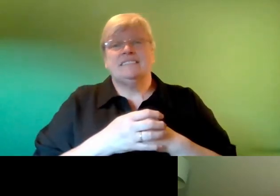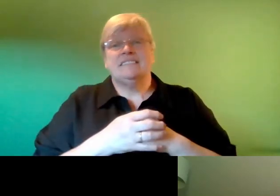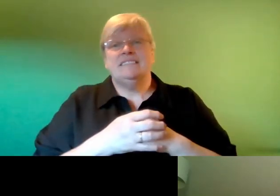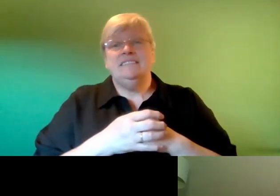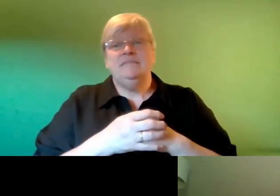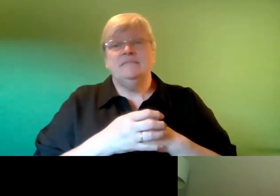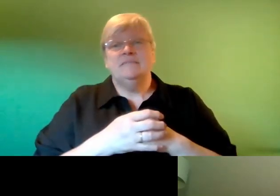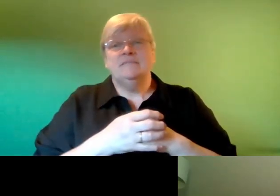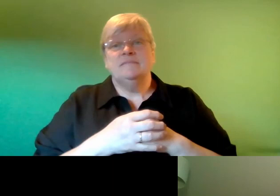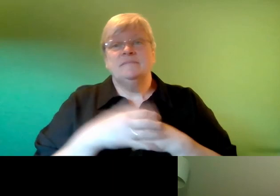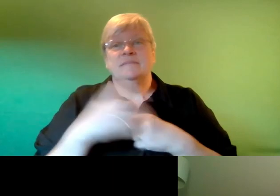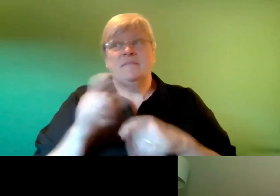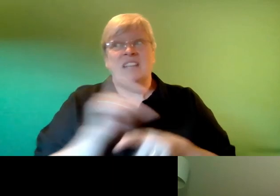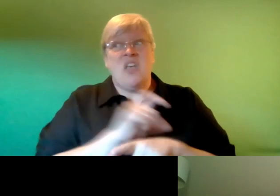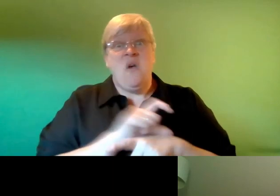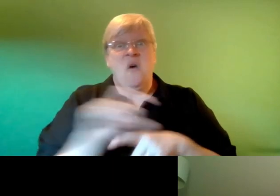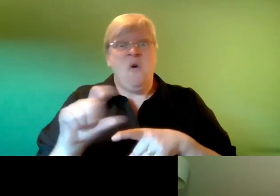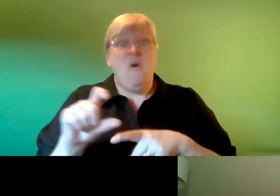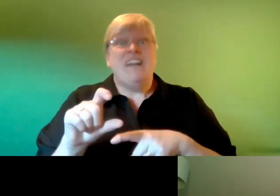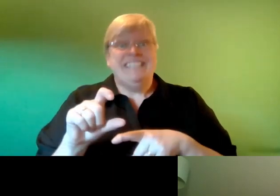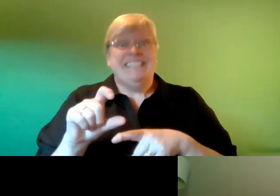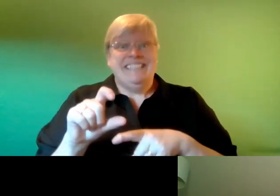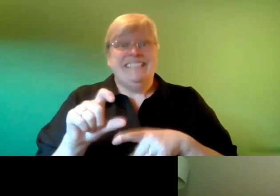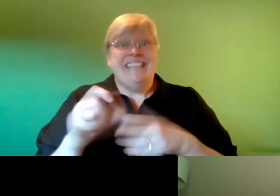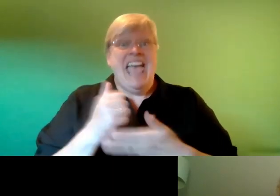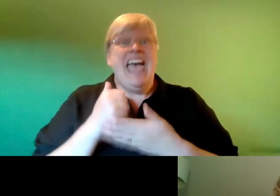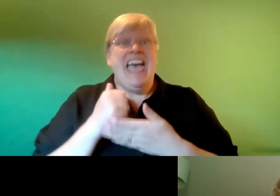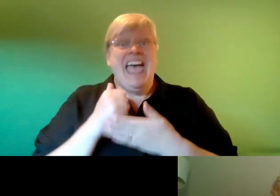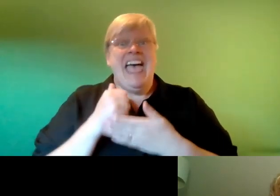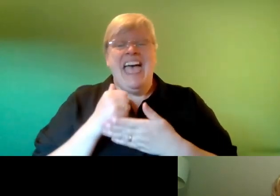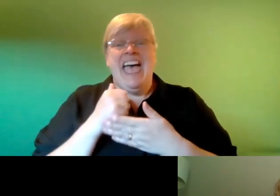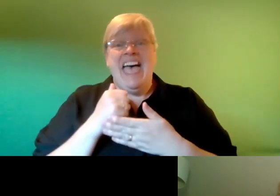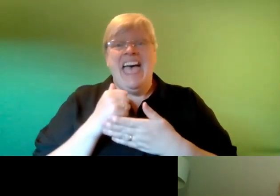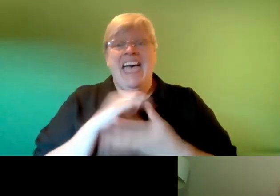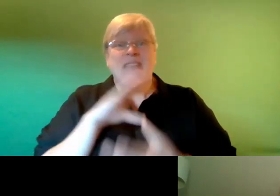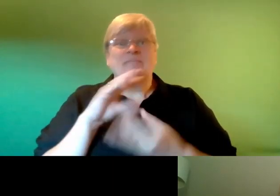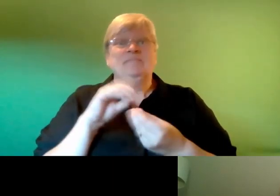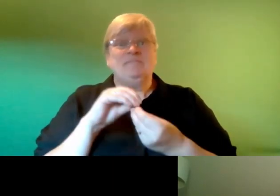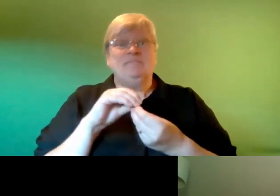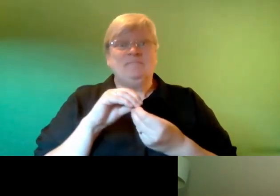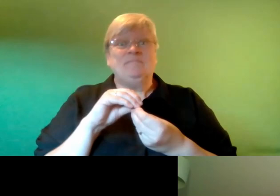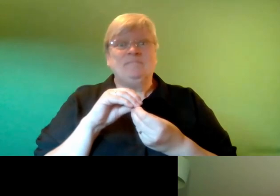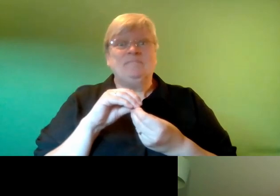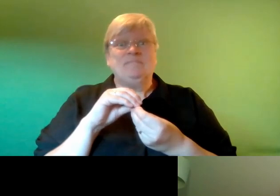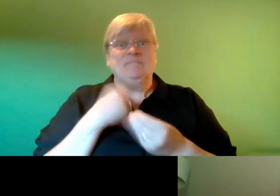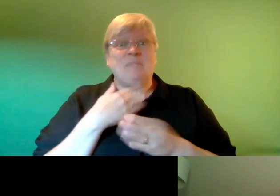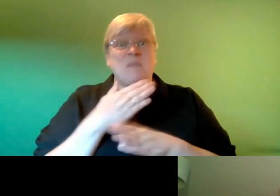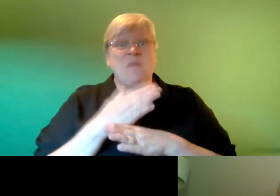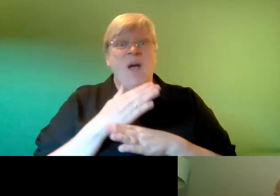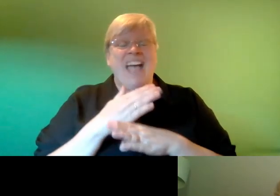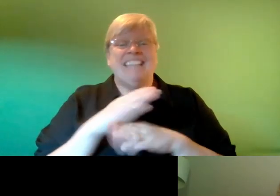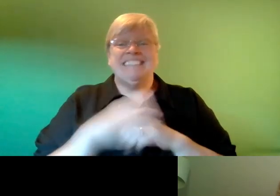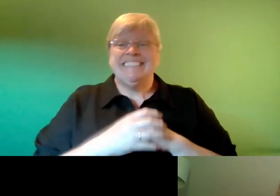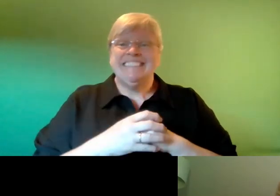month that the course fell on i think and uh the state of my accommodation in third year was probably uh i mean it's